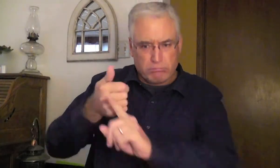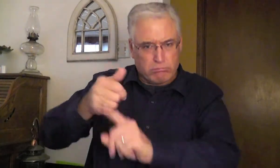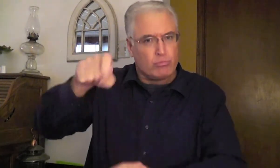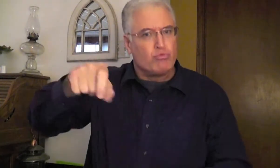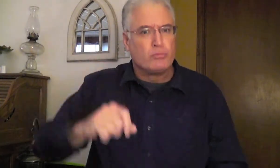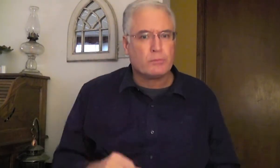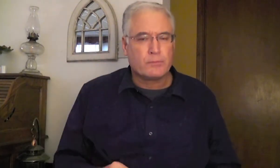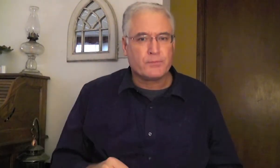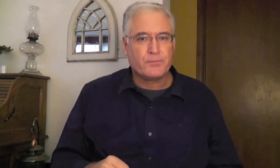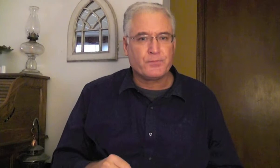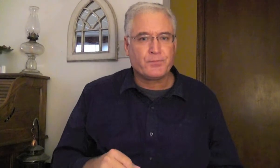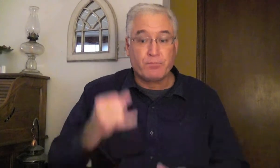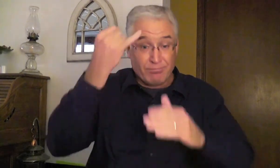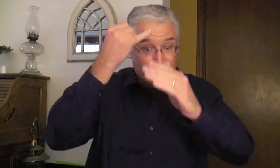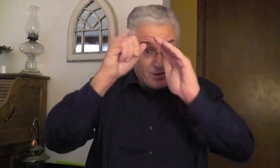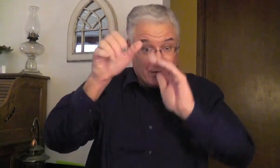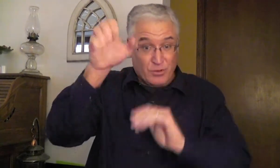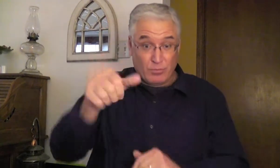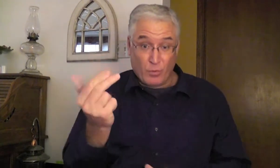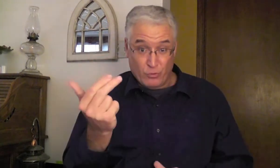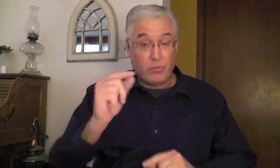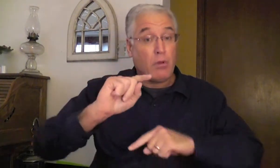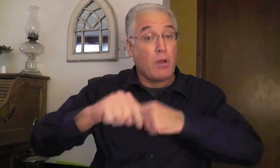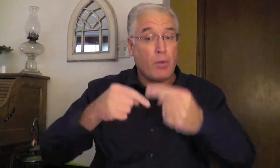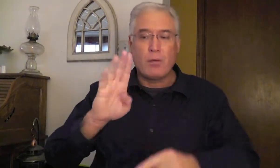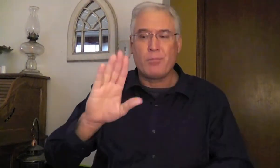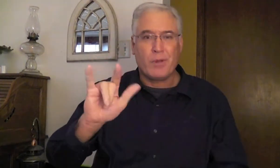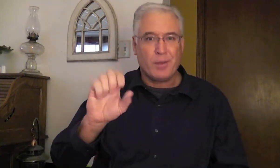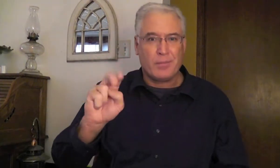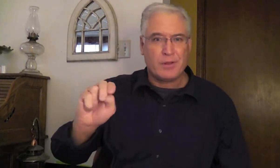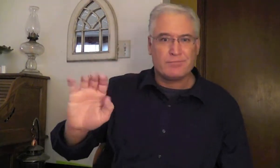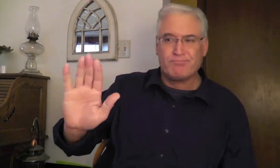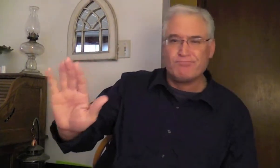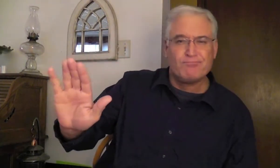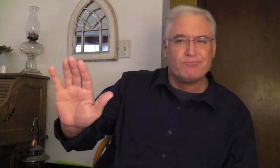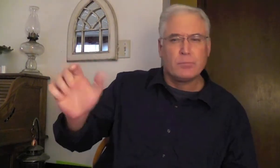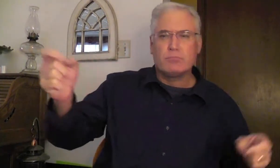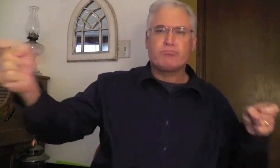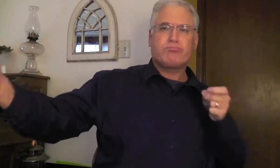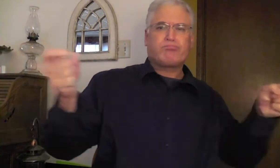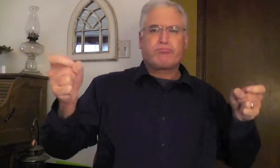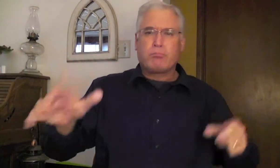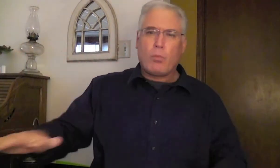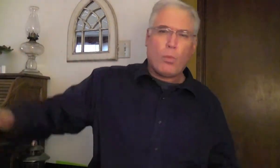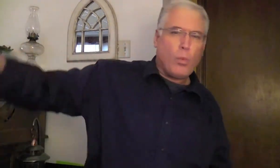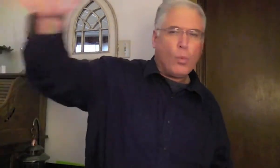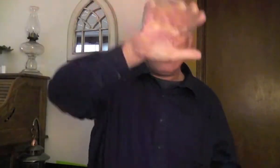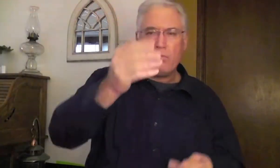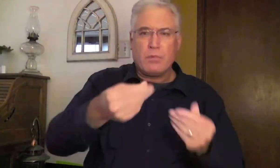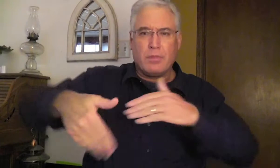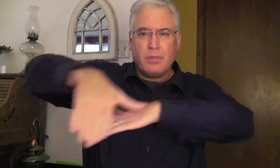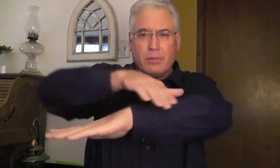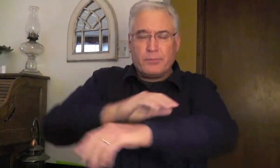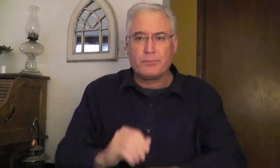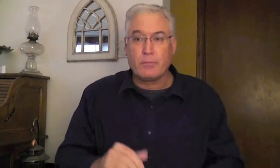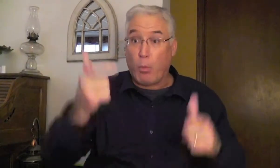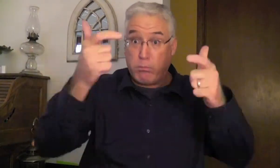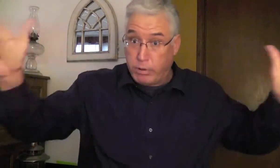be proud. He should, yes. Isaiah chapter 13 talks about Babylon, that its reign covered